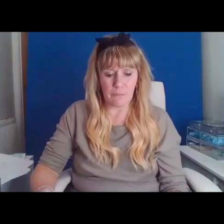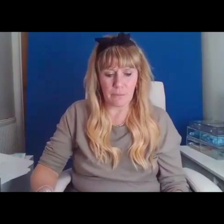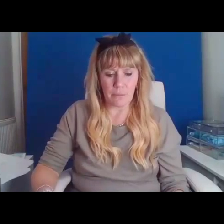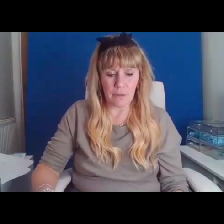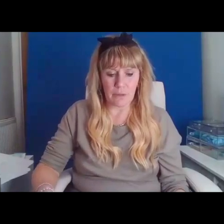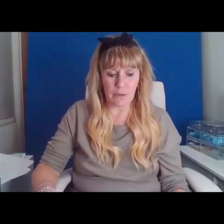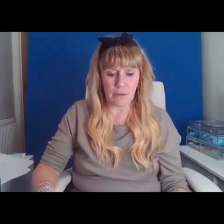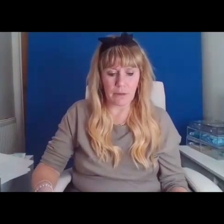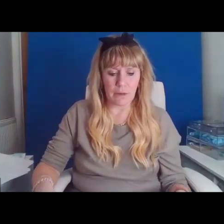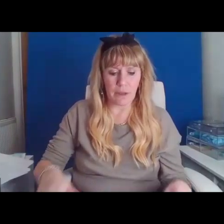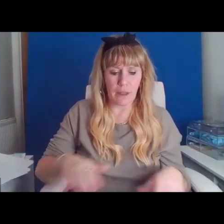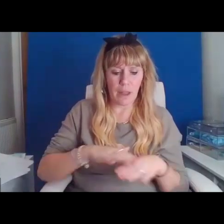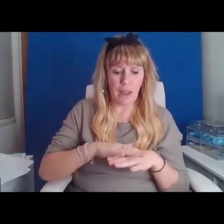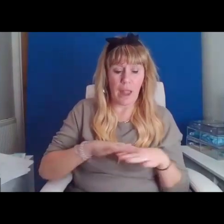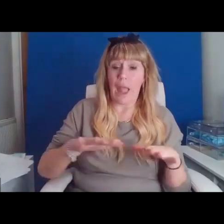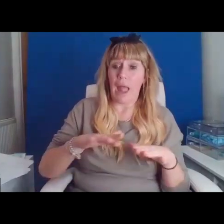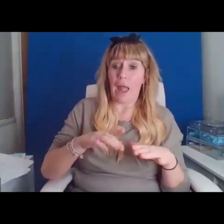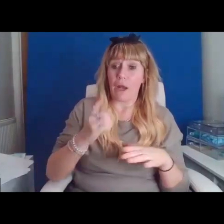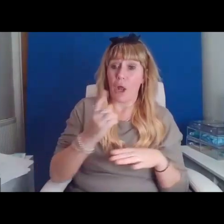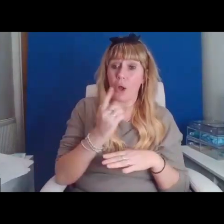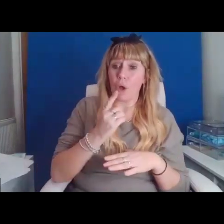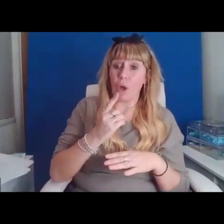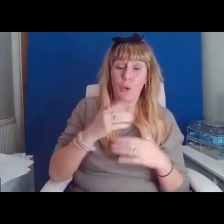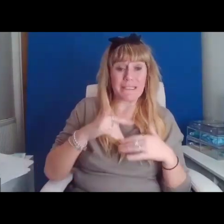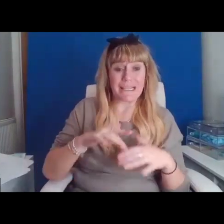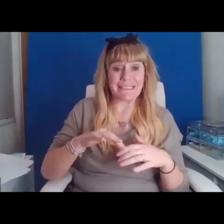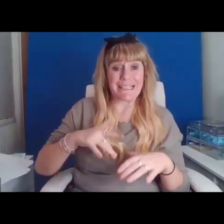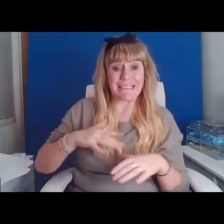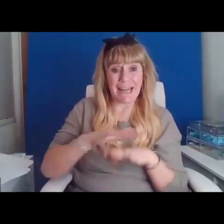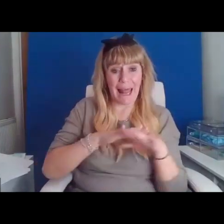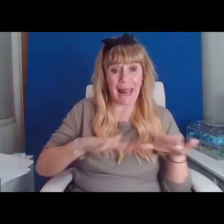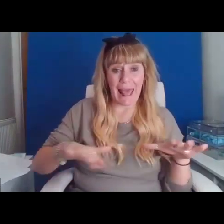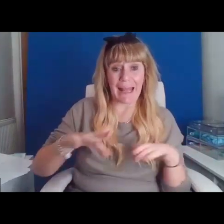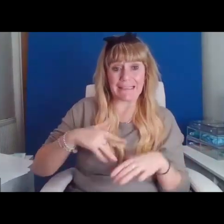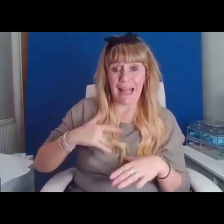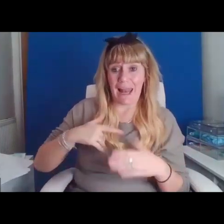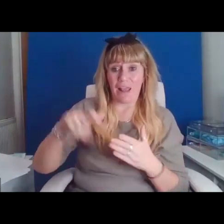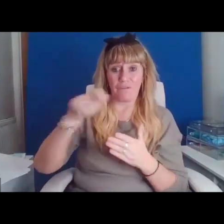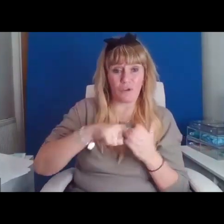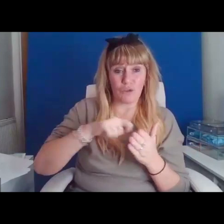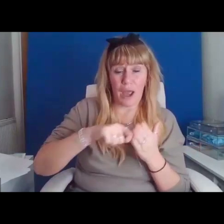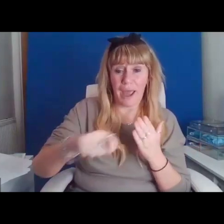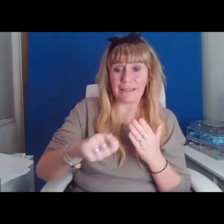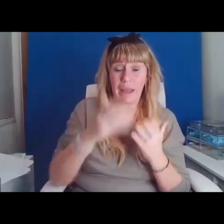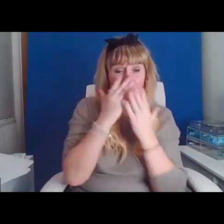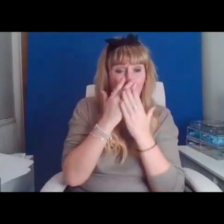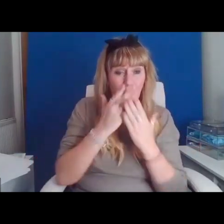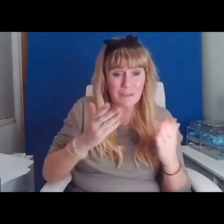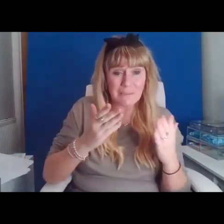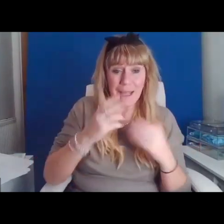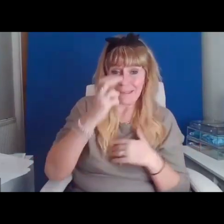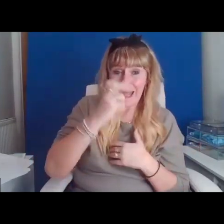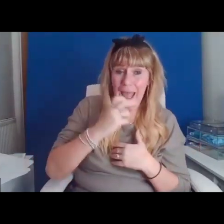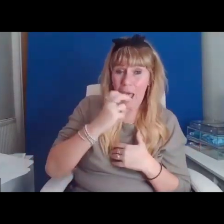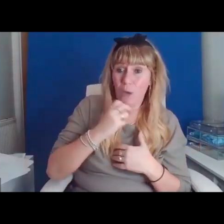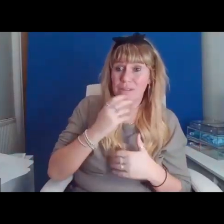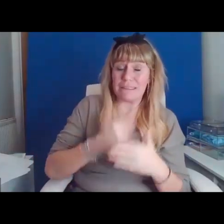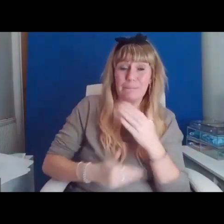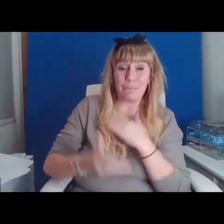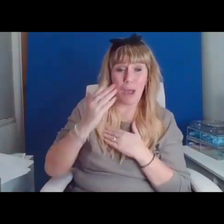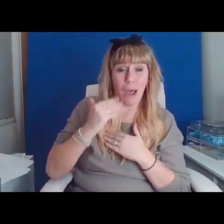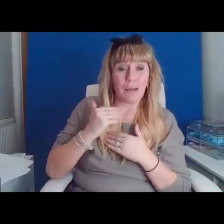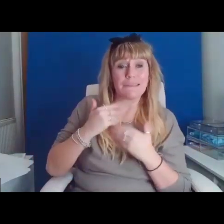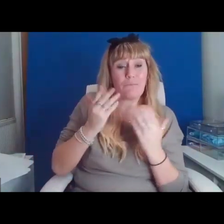whose unceded lands I live and write and pay my respect to elders past and present. I acknowledge the rights and